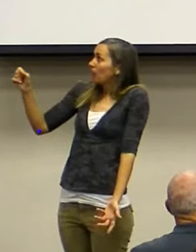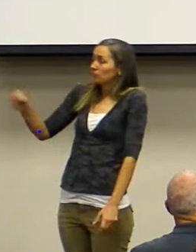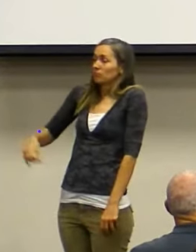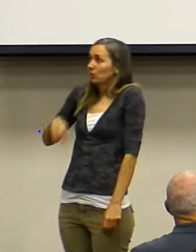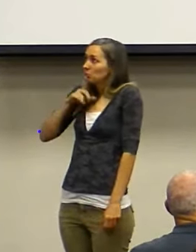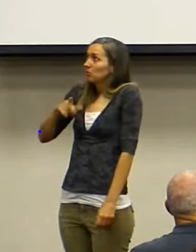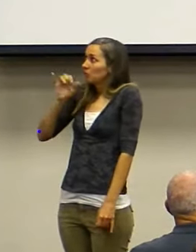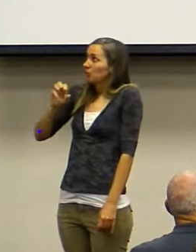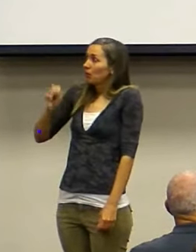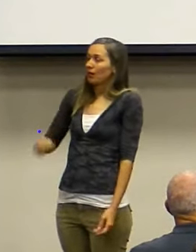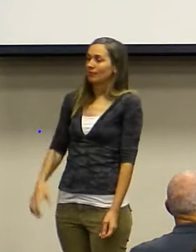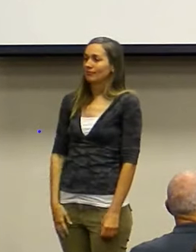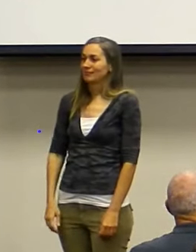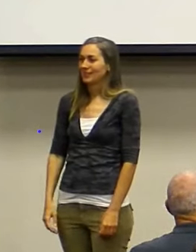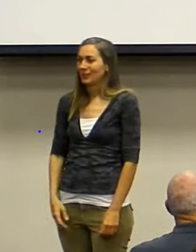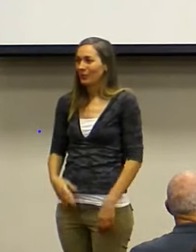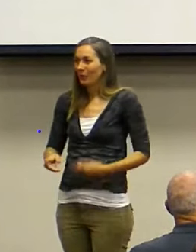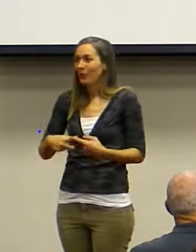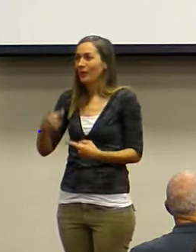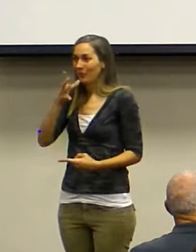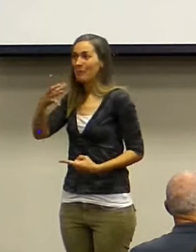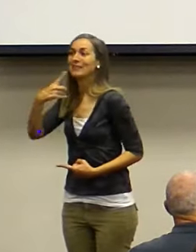do it, if you know what's best for you.